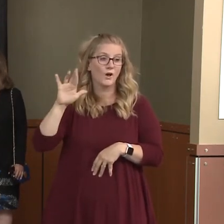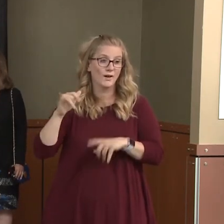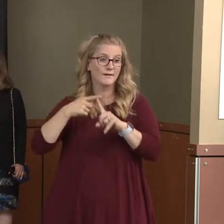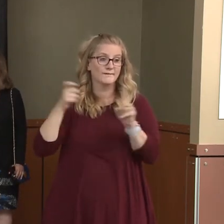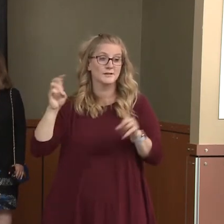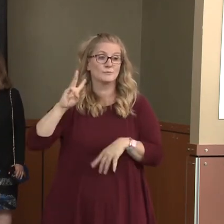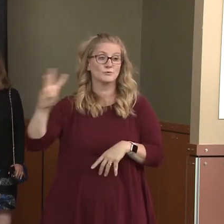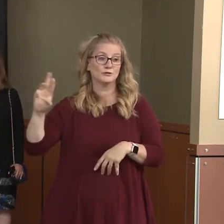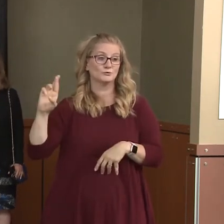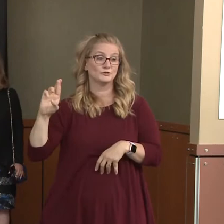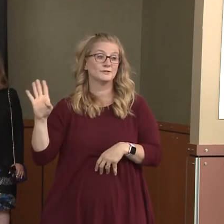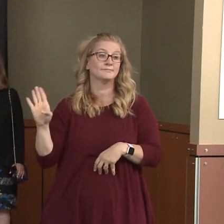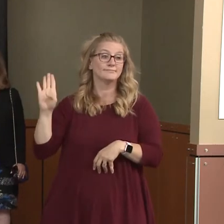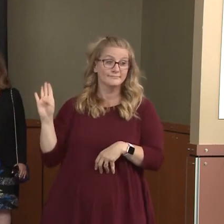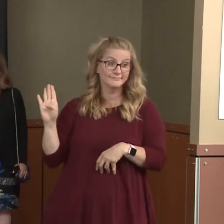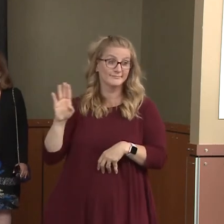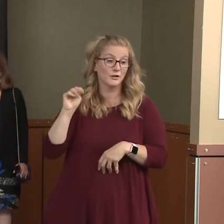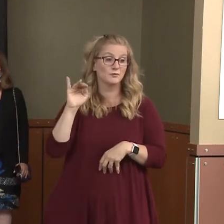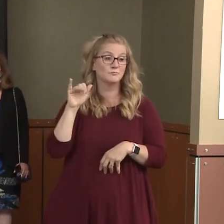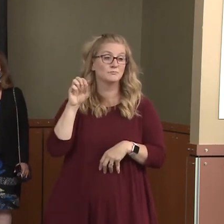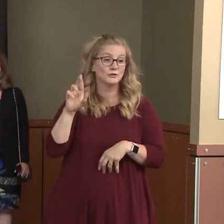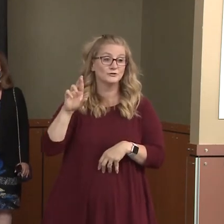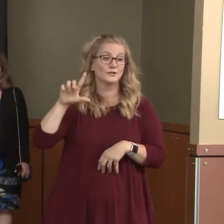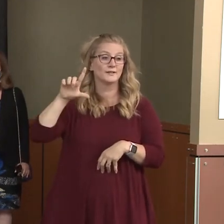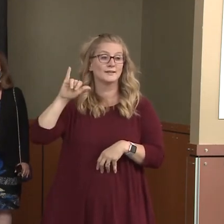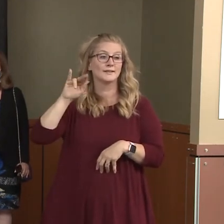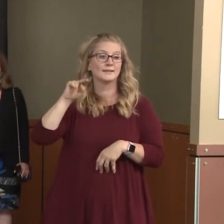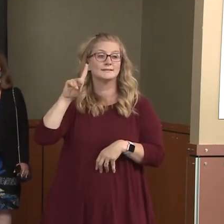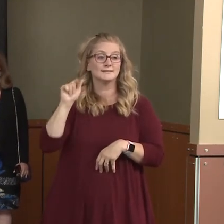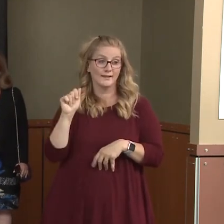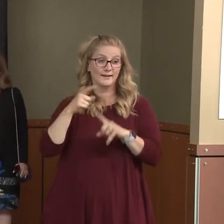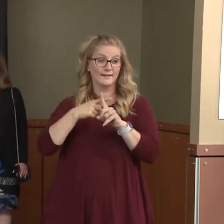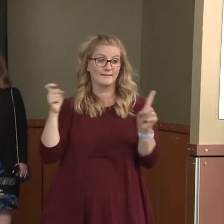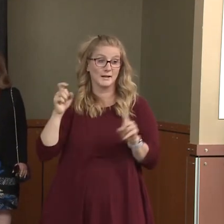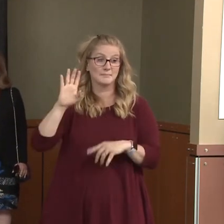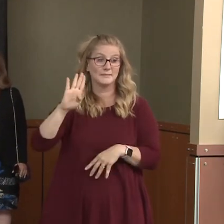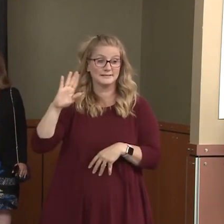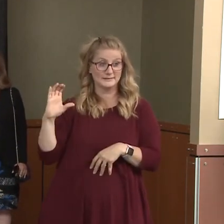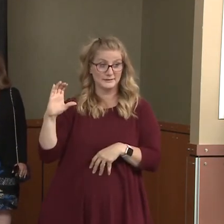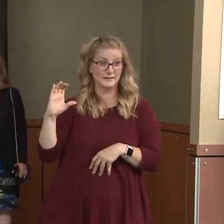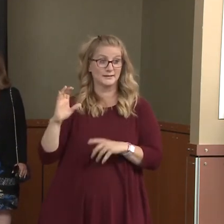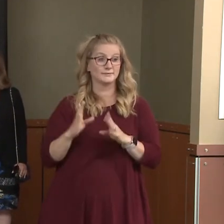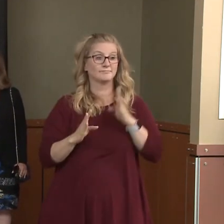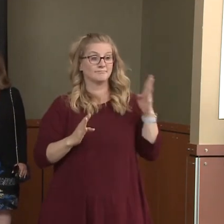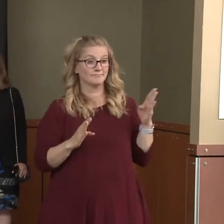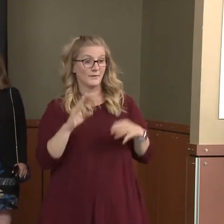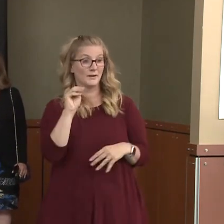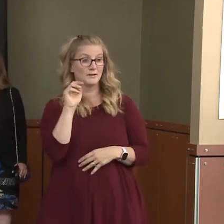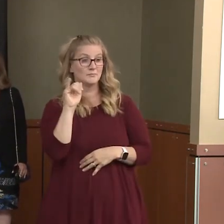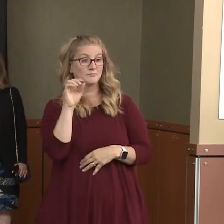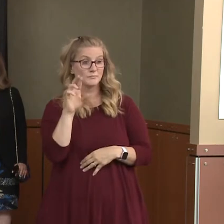Benton City, and Mayor of Connell, Lee Beryl.